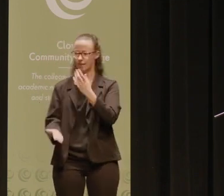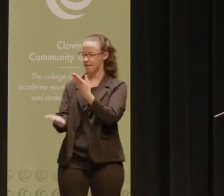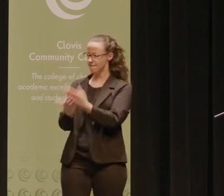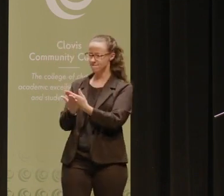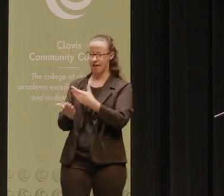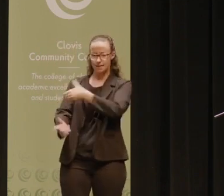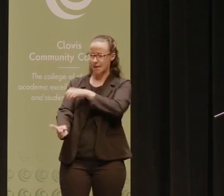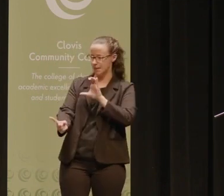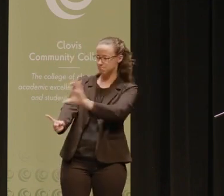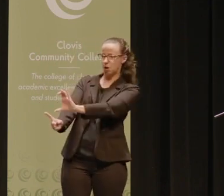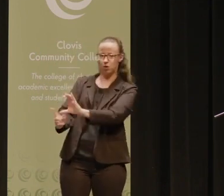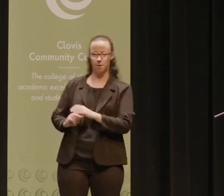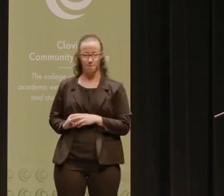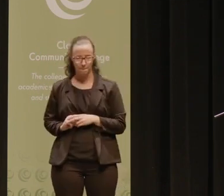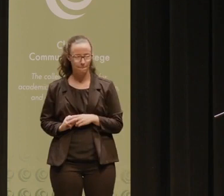and empowering.